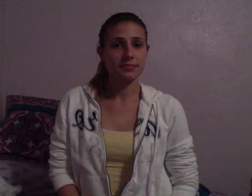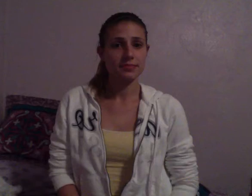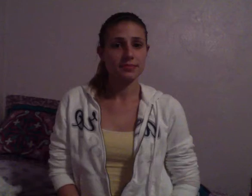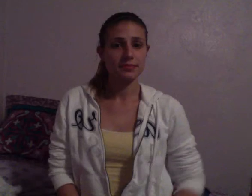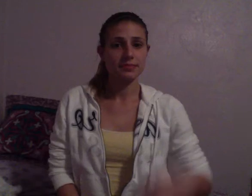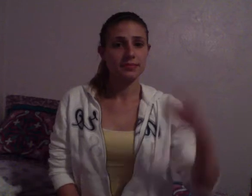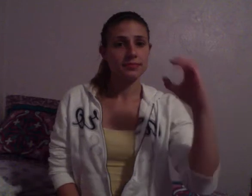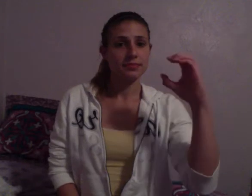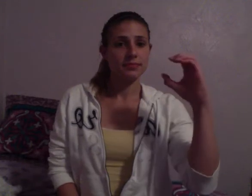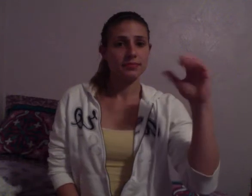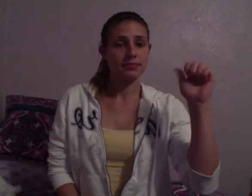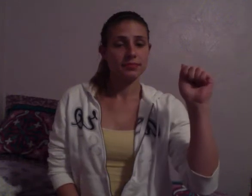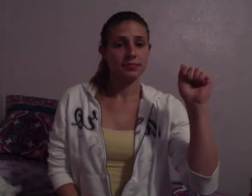I'm not ready to come back to work.